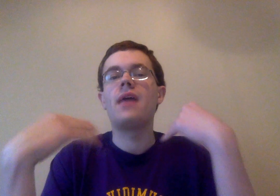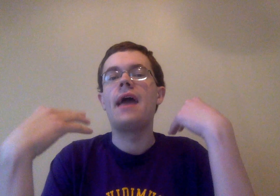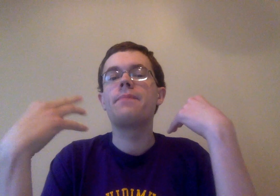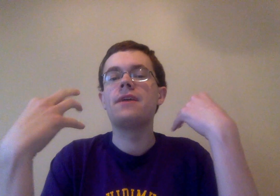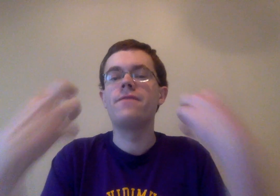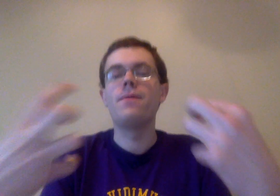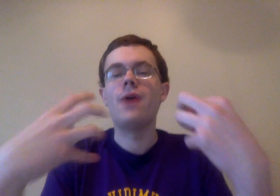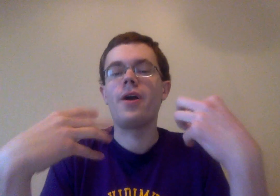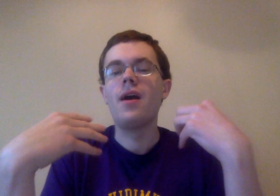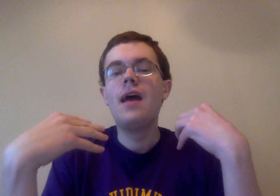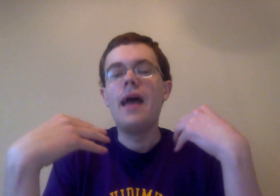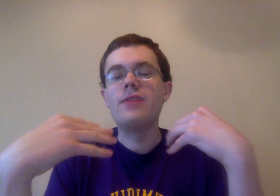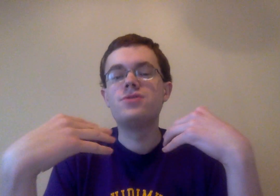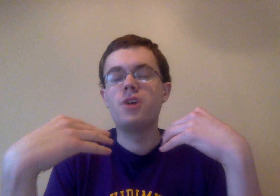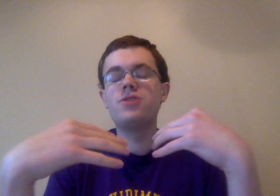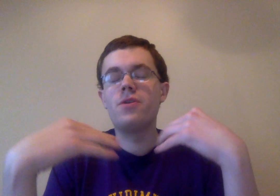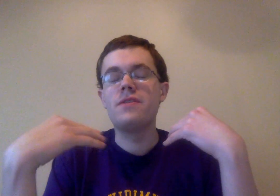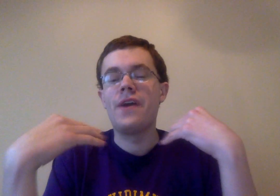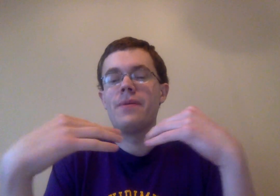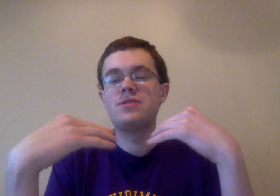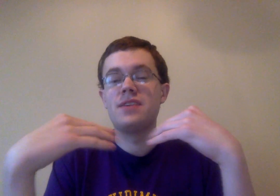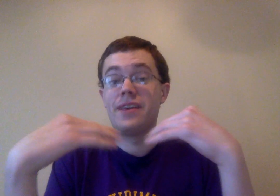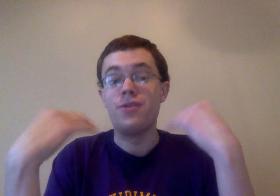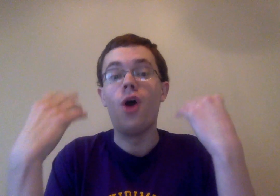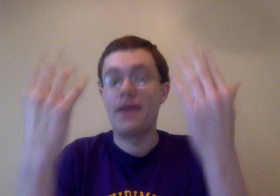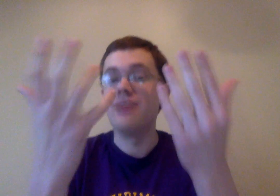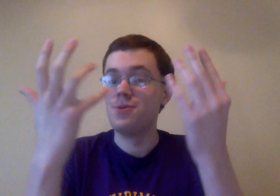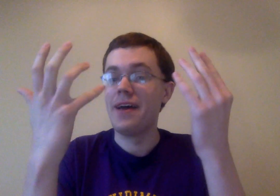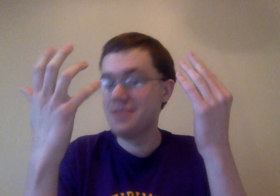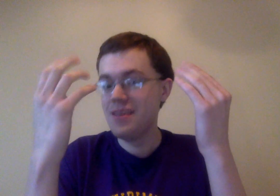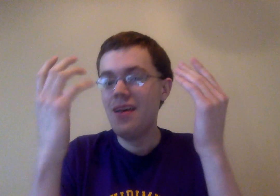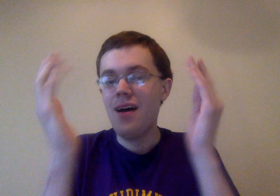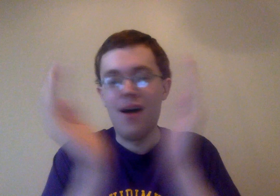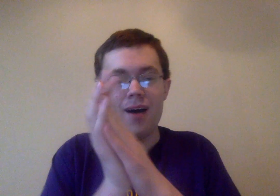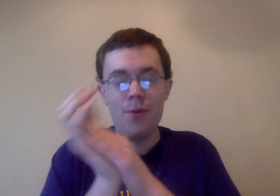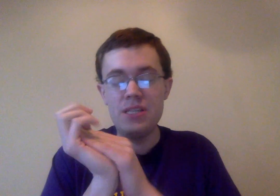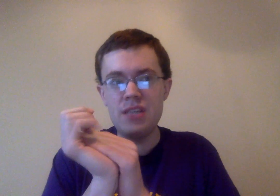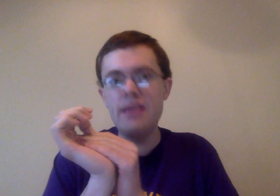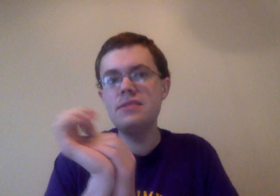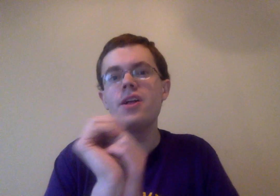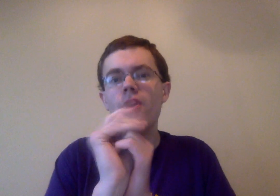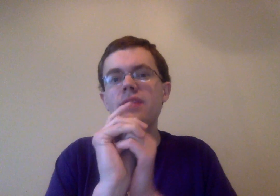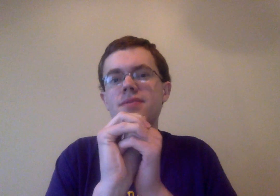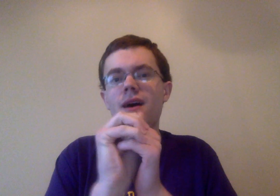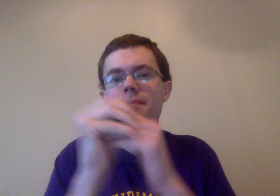and be at full power. Or, and Chocho very much says, like, no, I can't do that. Um, which is, you know, it's some,